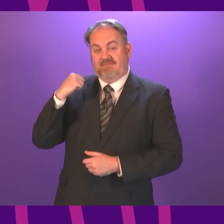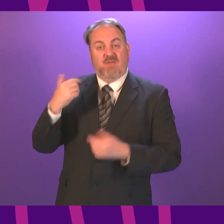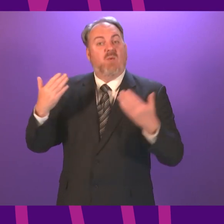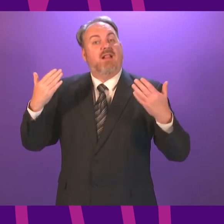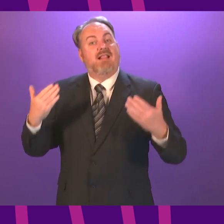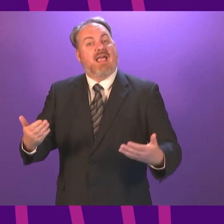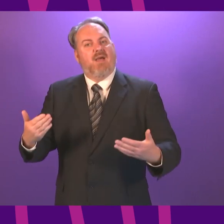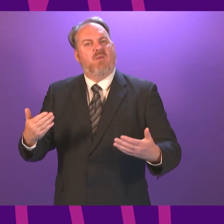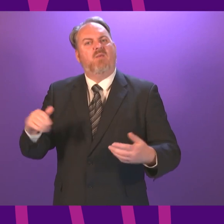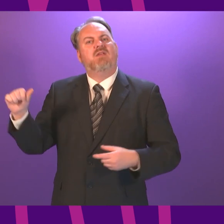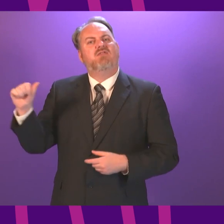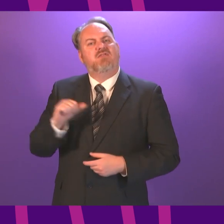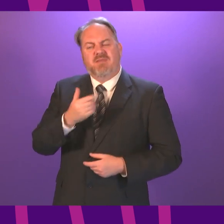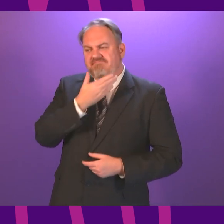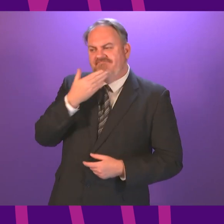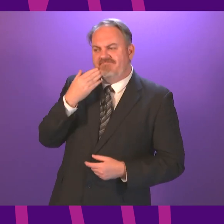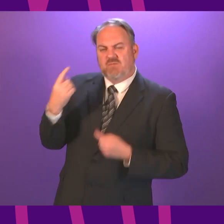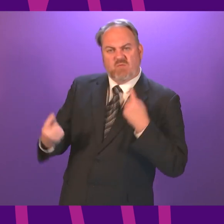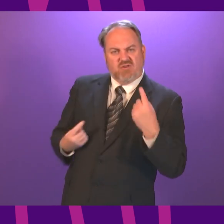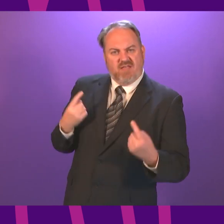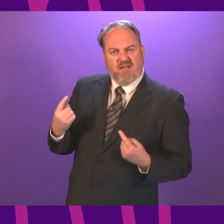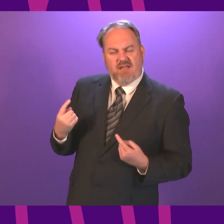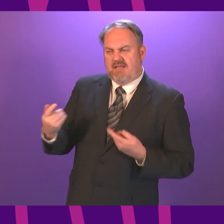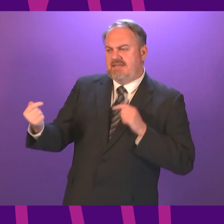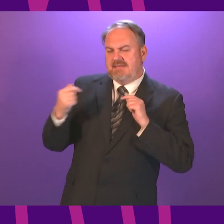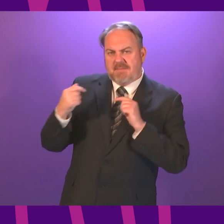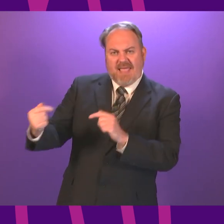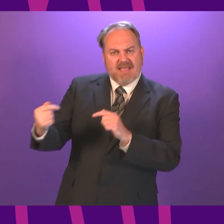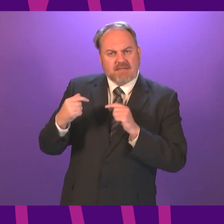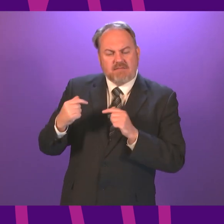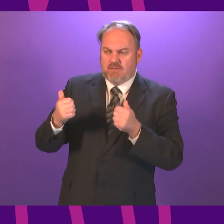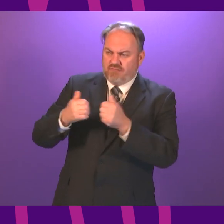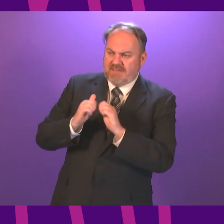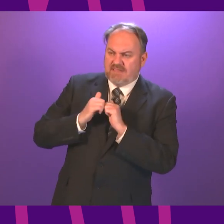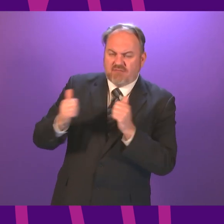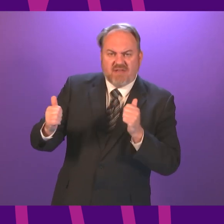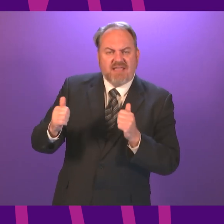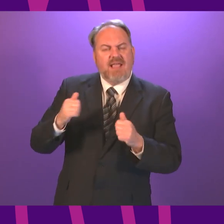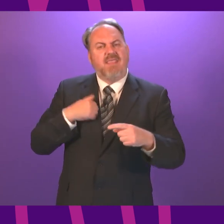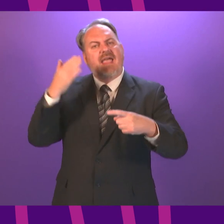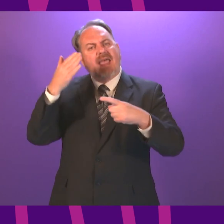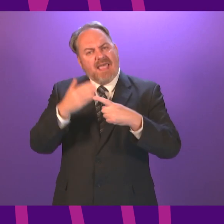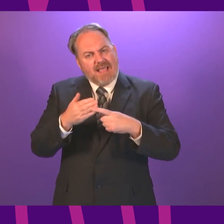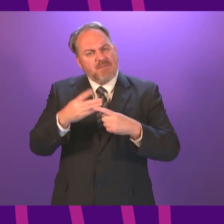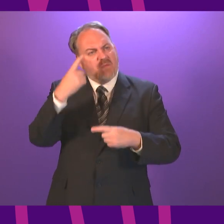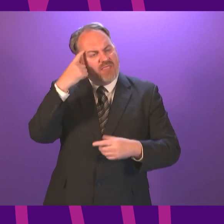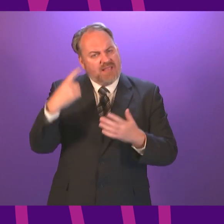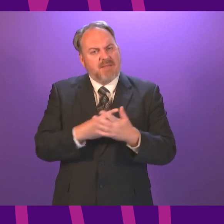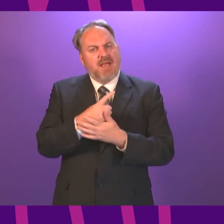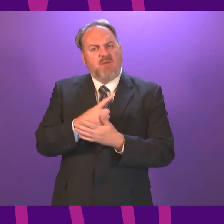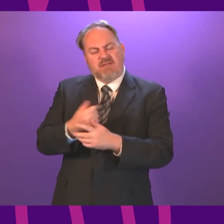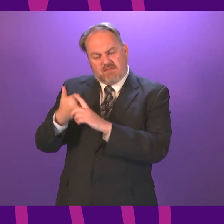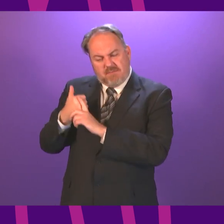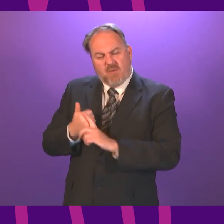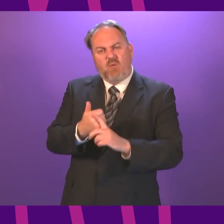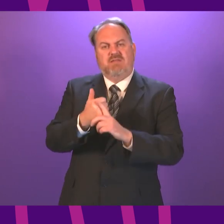in a spirit of civility But let's come together where we can to work on the things we can agree on in the interests of the people of Scotland